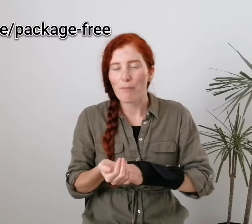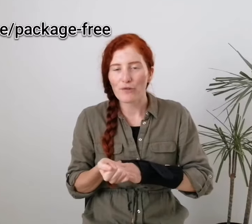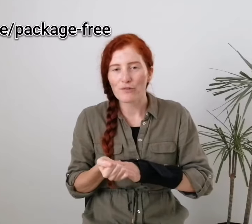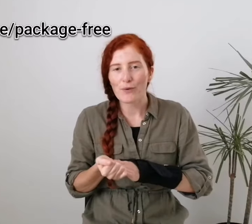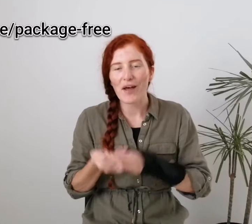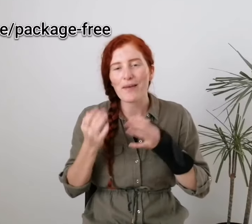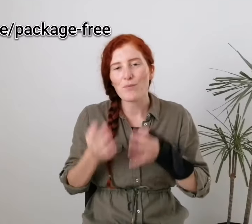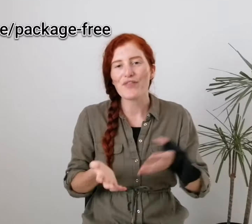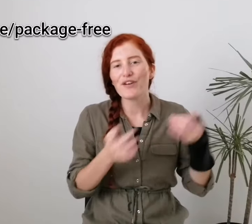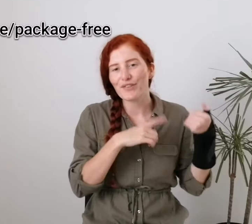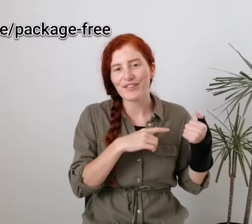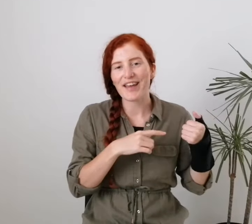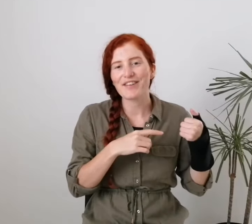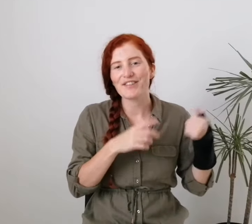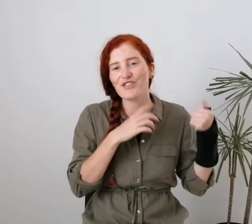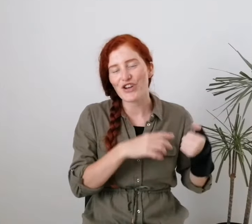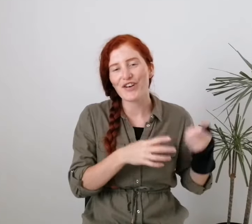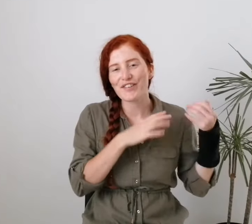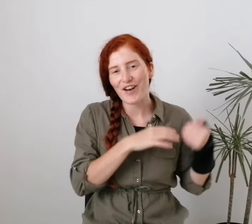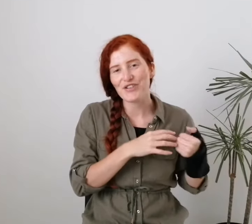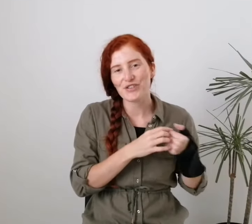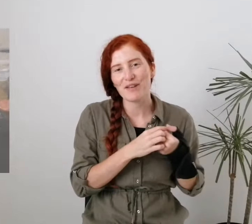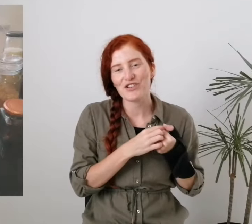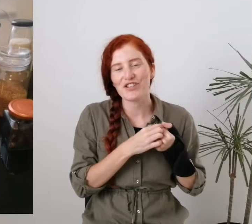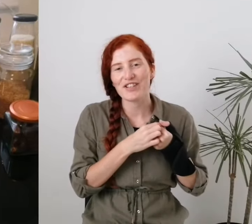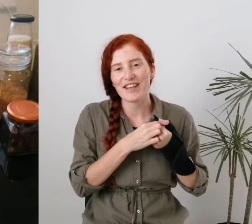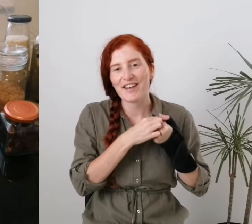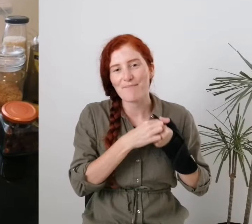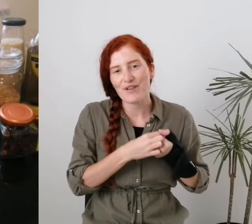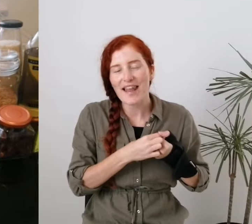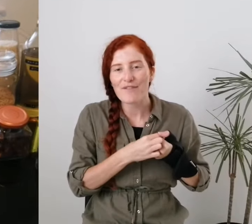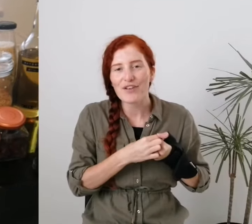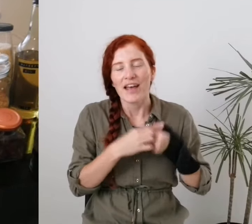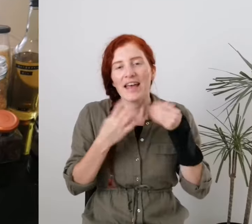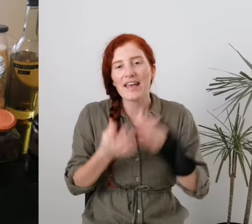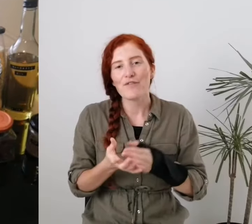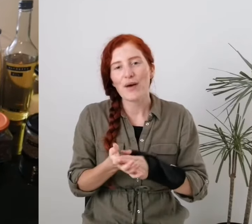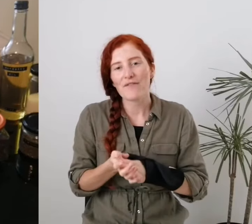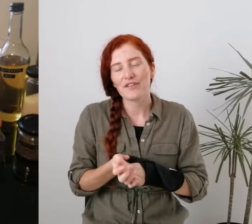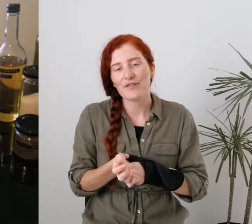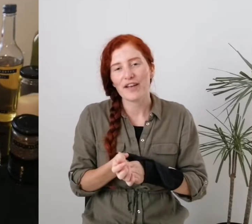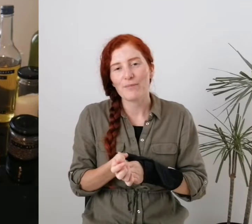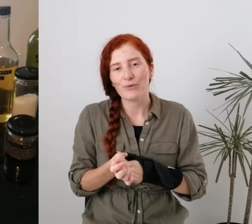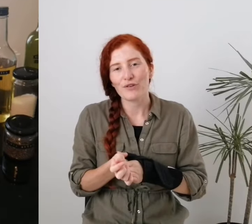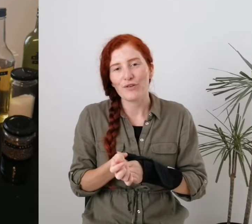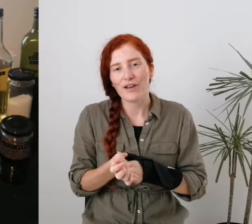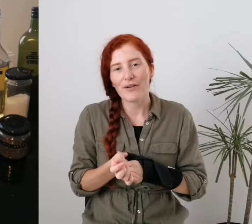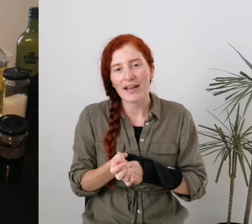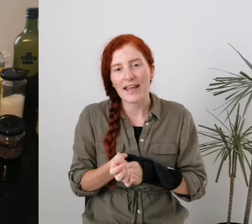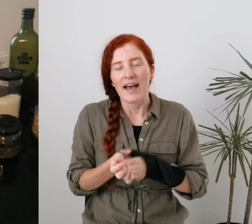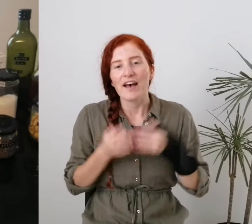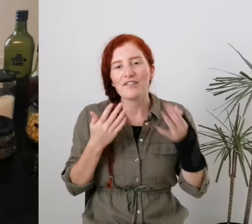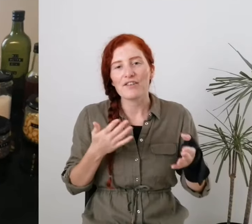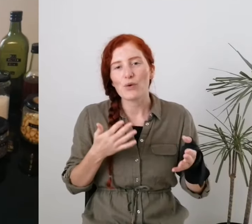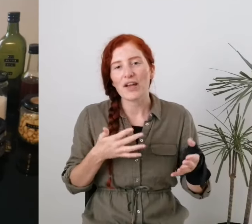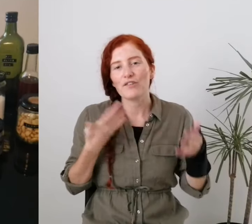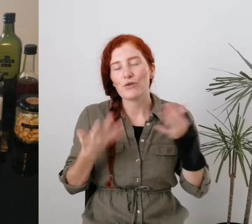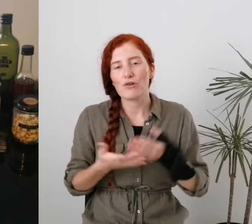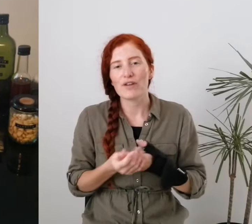possible, and then with those containers and jars that I just mentioned in number eleven, if you have this available to you locally, a zero waste or a